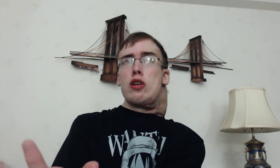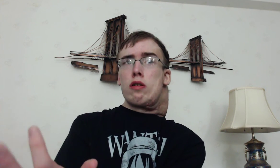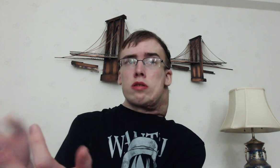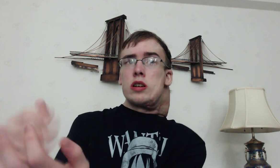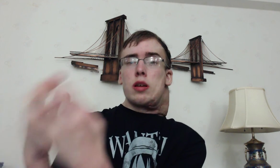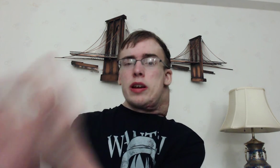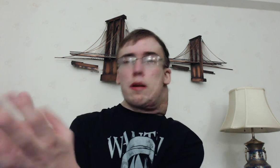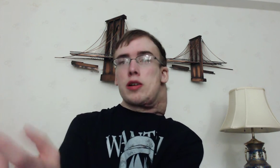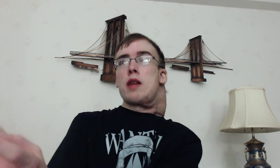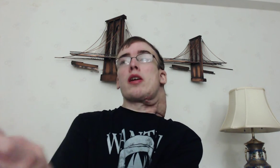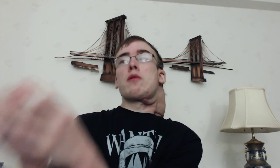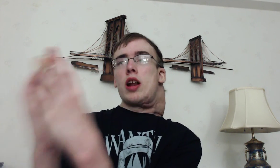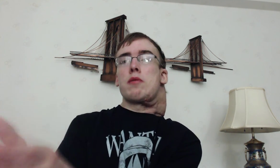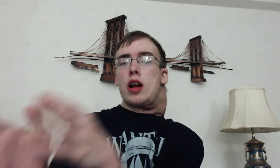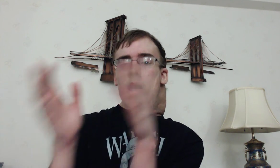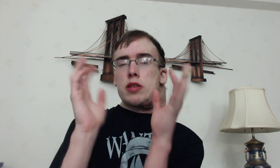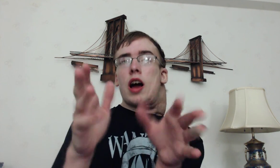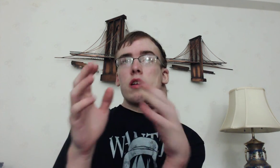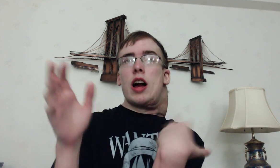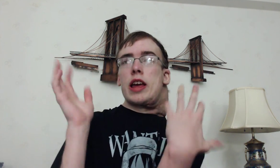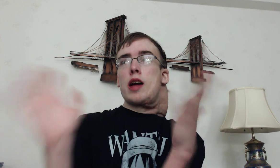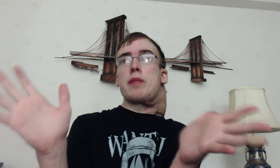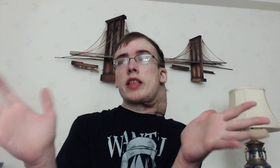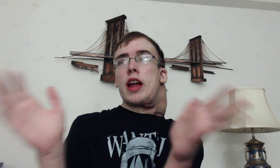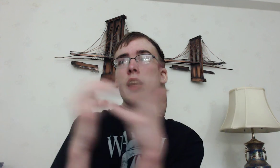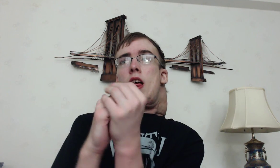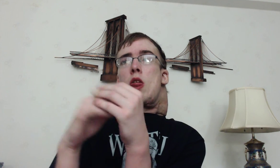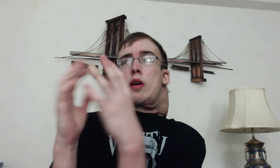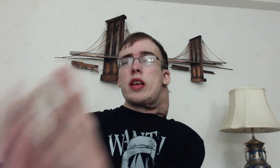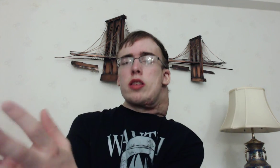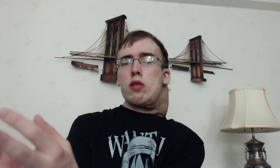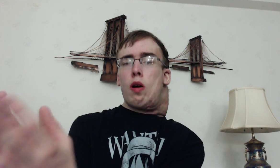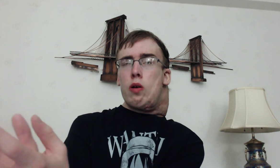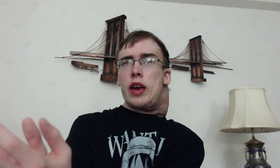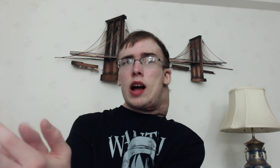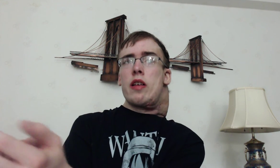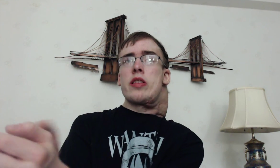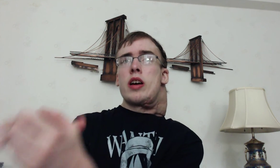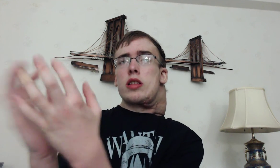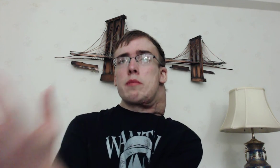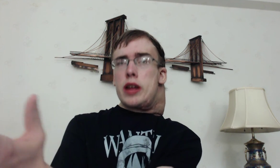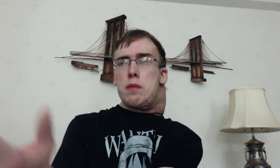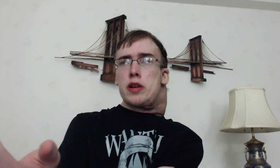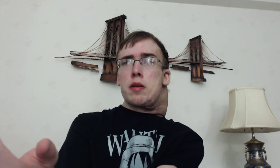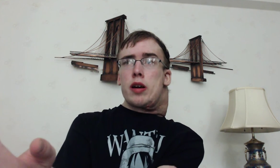To meet up with everybody Whatever I'm tired I cannot speak today But they need to go to Hulking Island To meet up with everybody